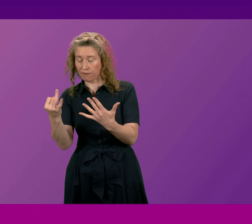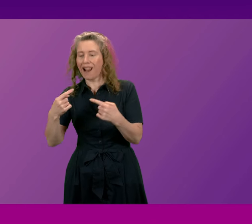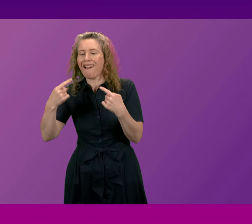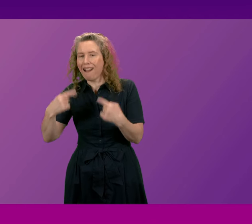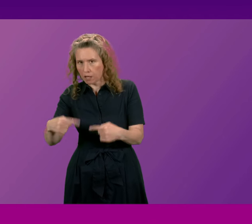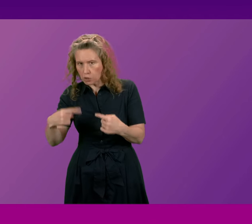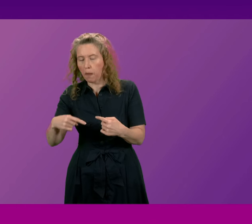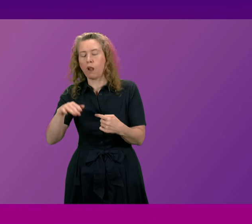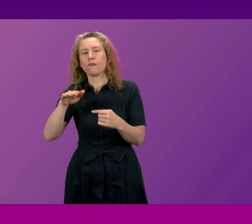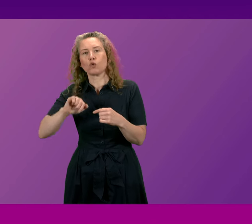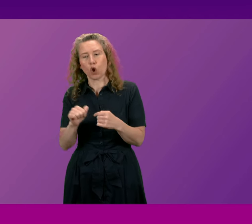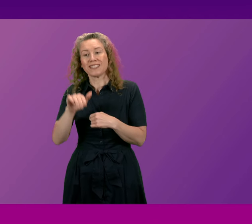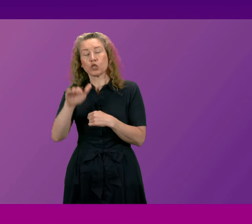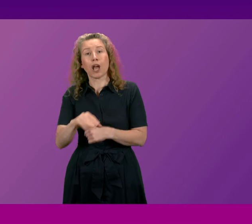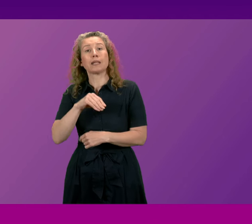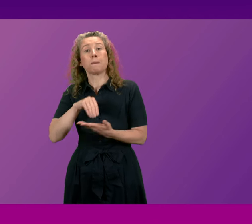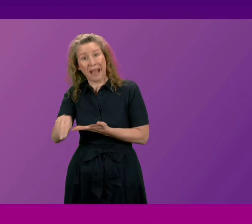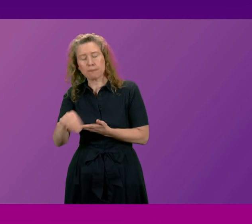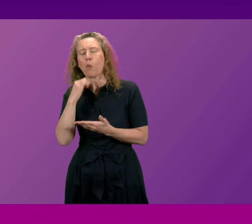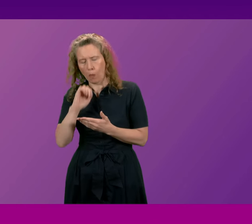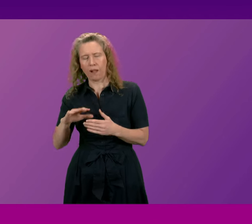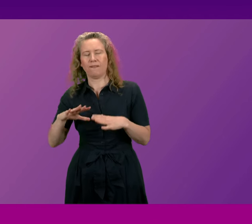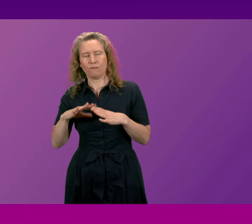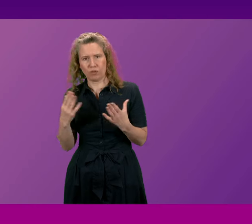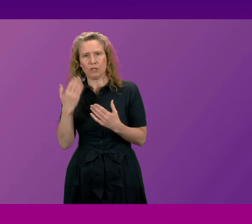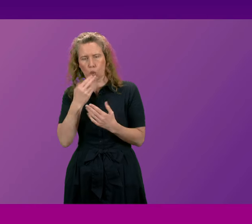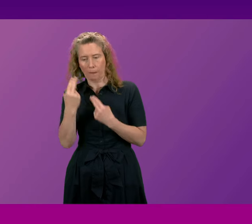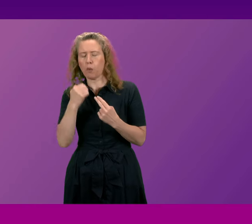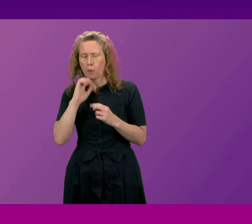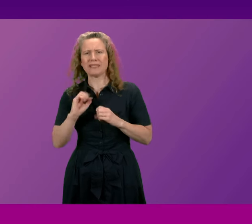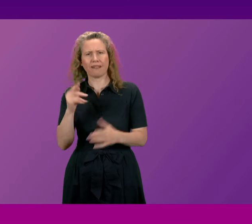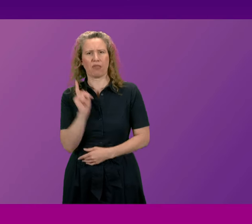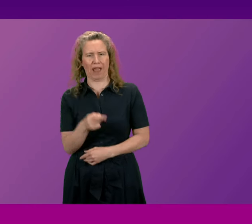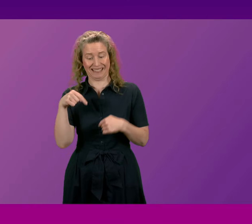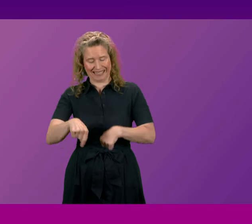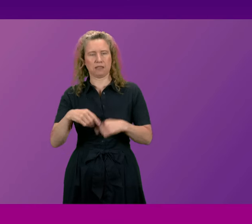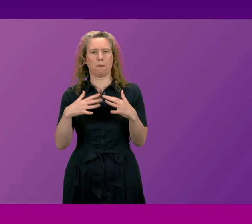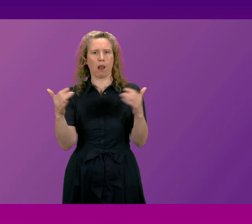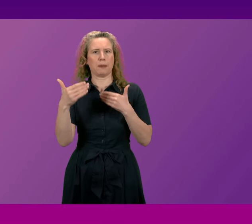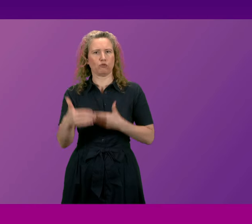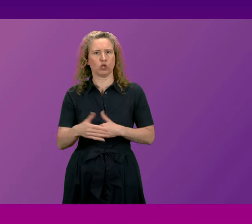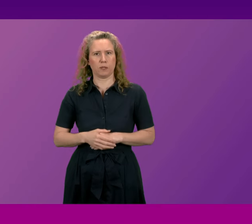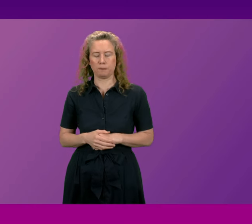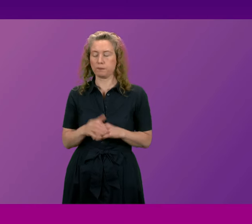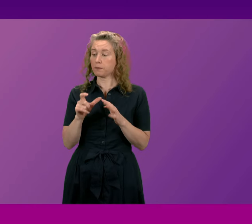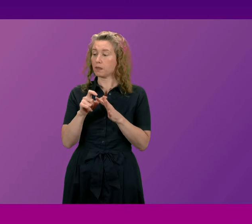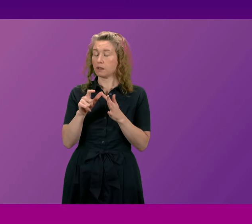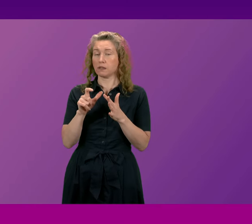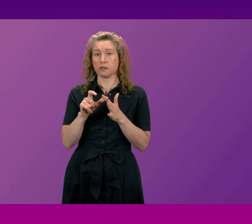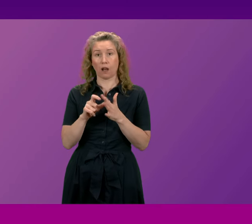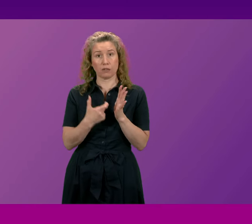for the Scottish child payment, and we'll deliver that in this parliamentary term. Douglas Ross. I really